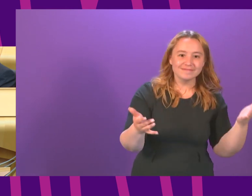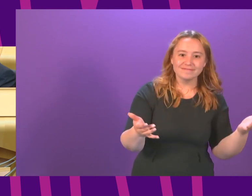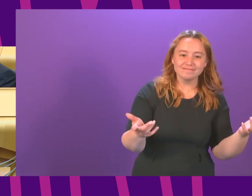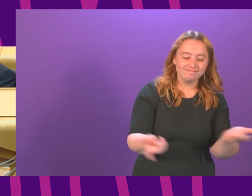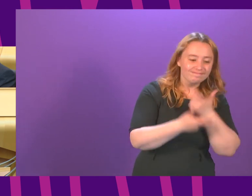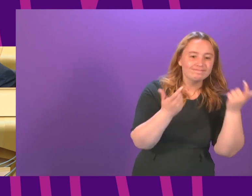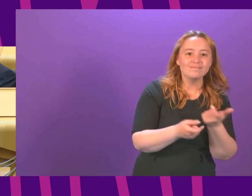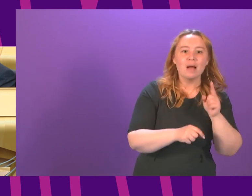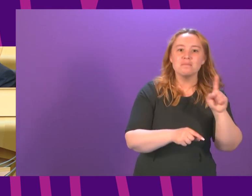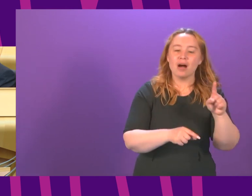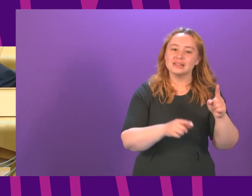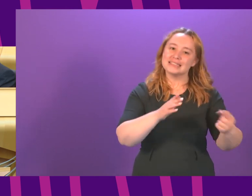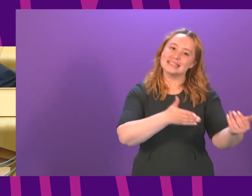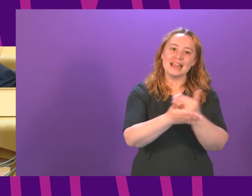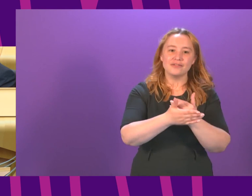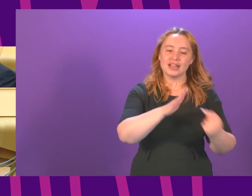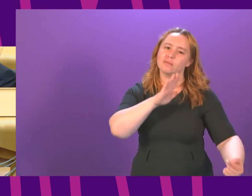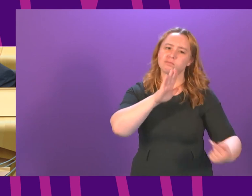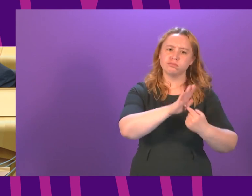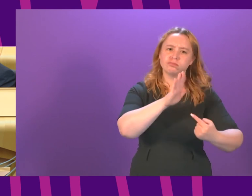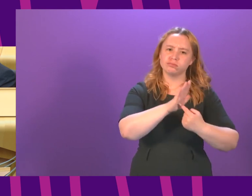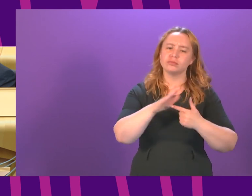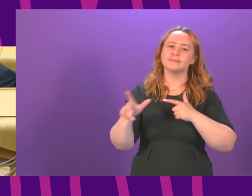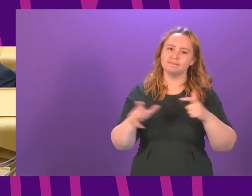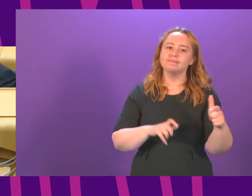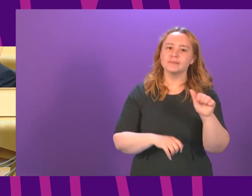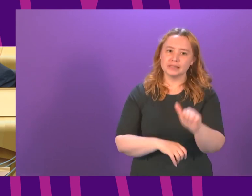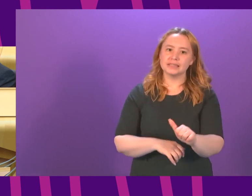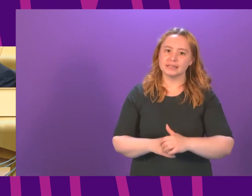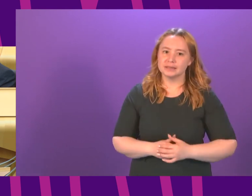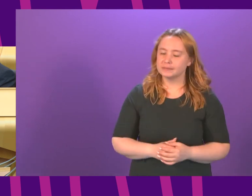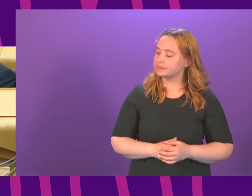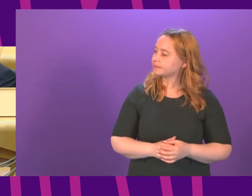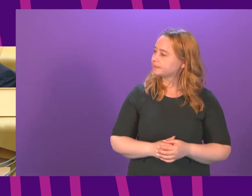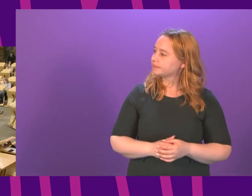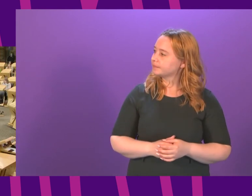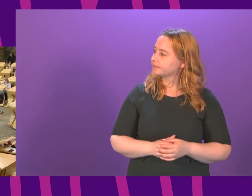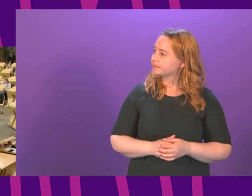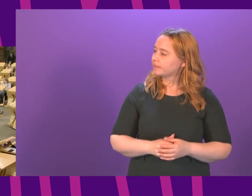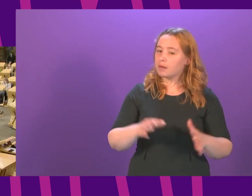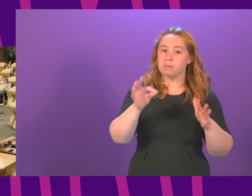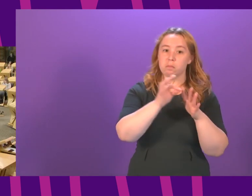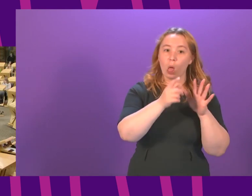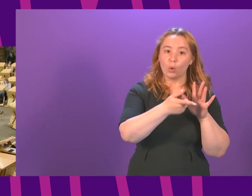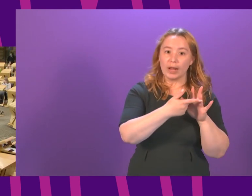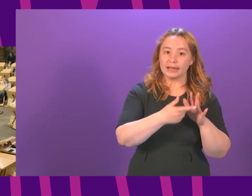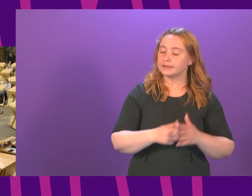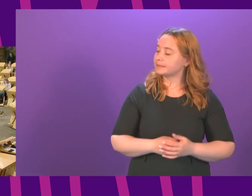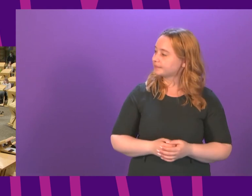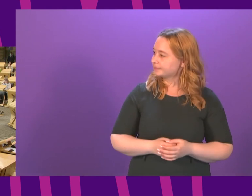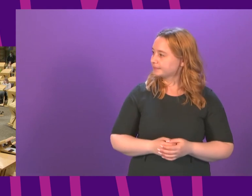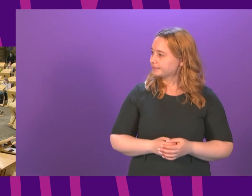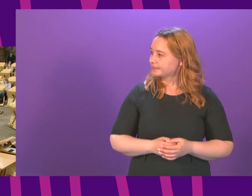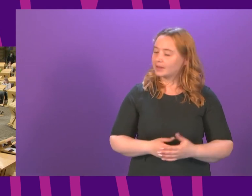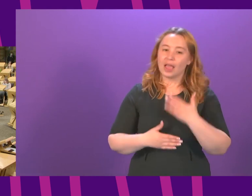safety and protecting people against this virus continues of course to be our overriding priority and Paul O'Cain thank